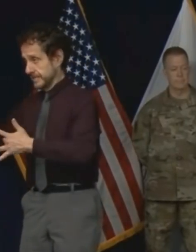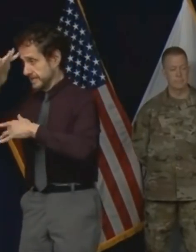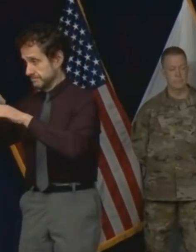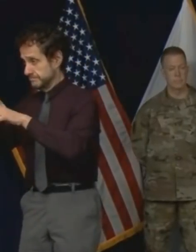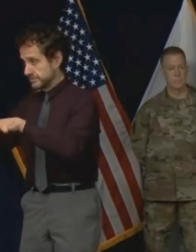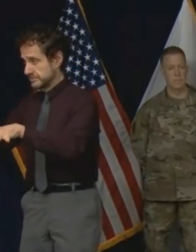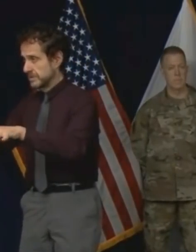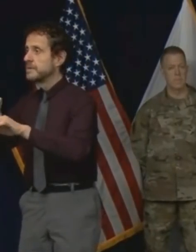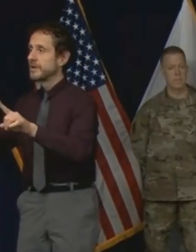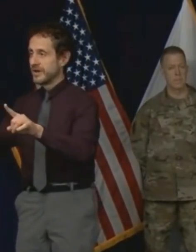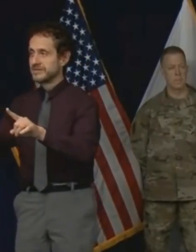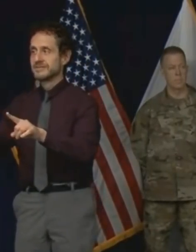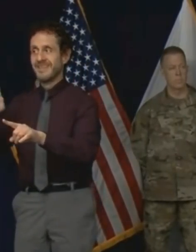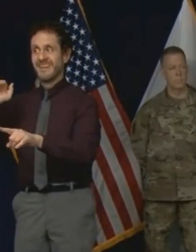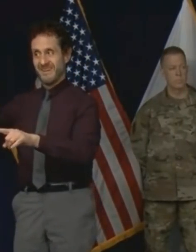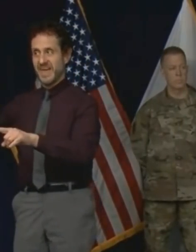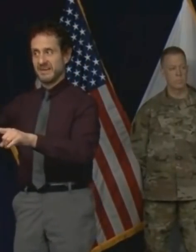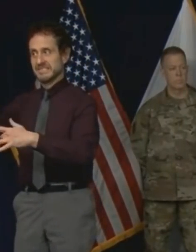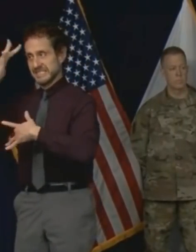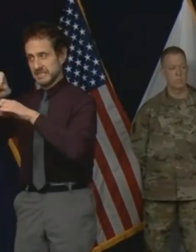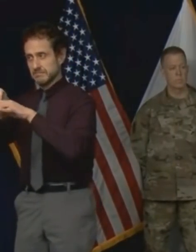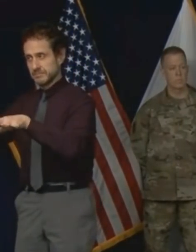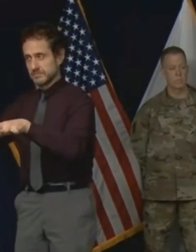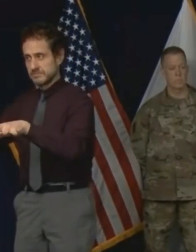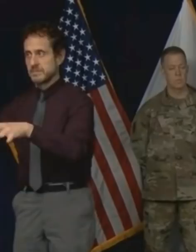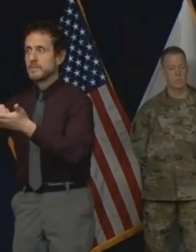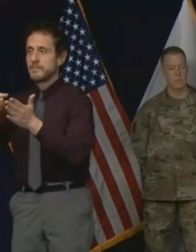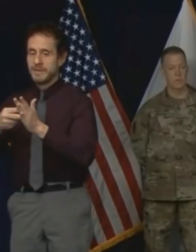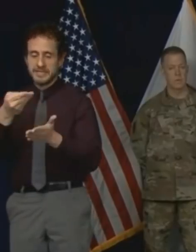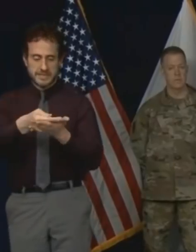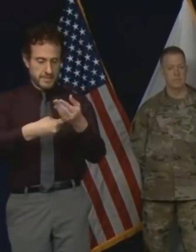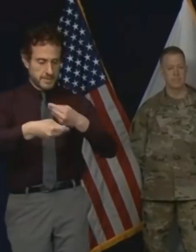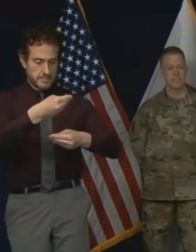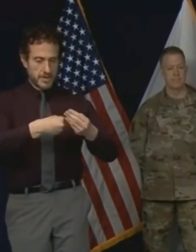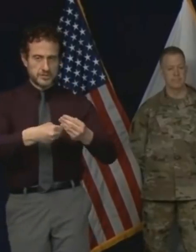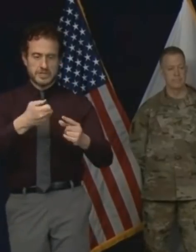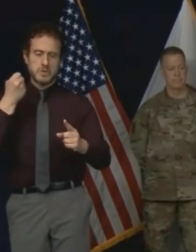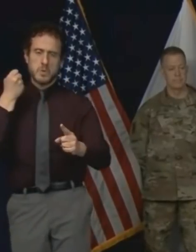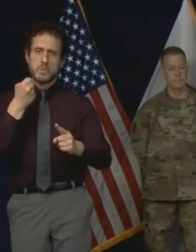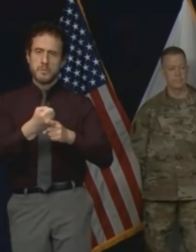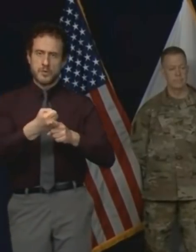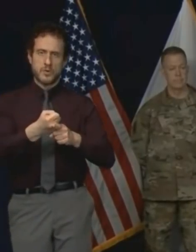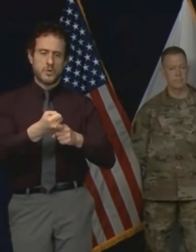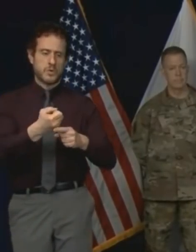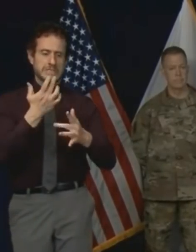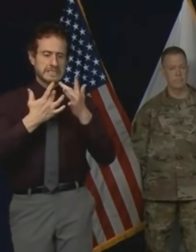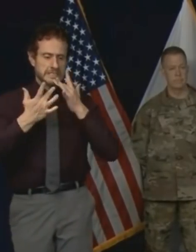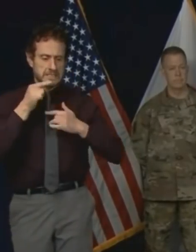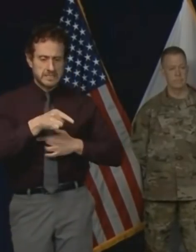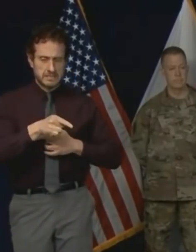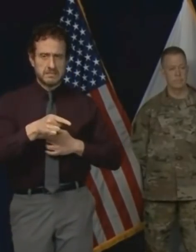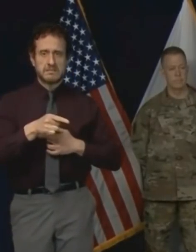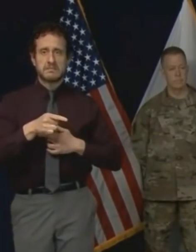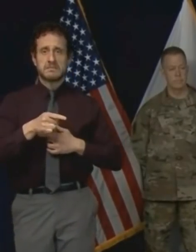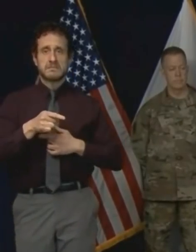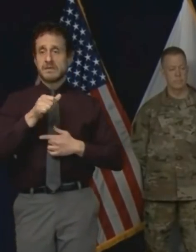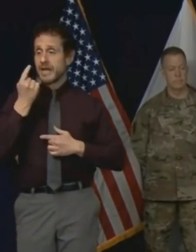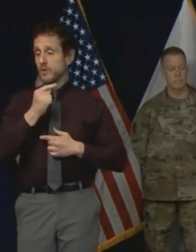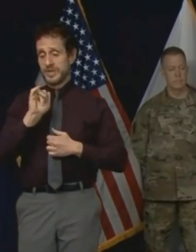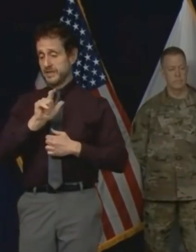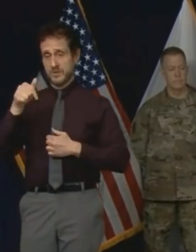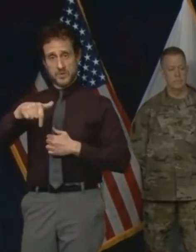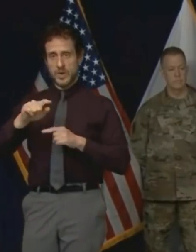is going to hit our budget hard. A reality that is being visited upon every state in the United States.